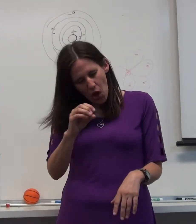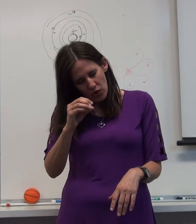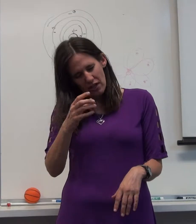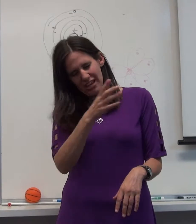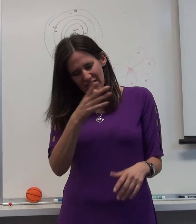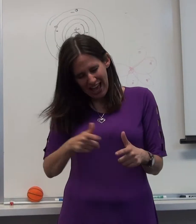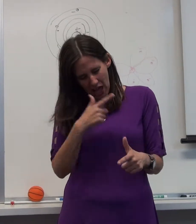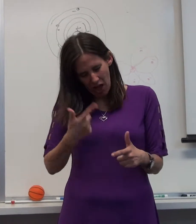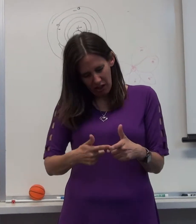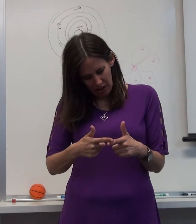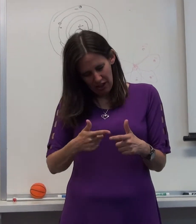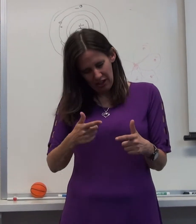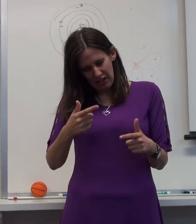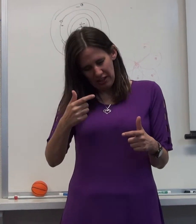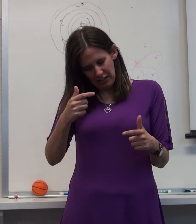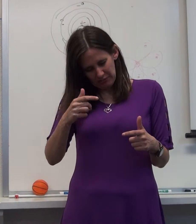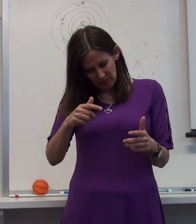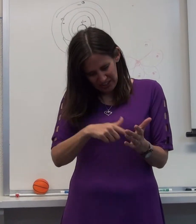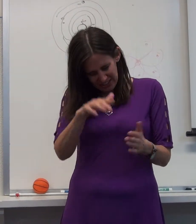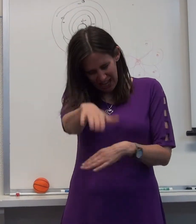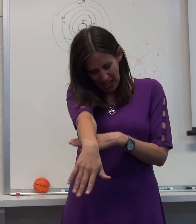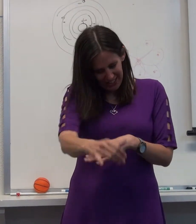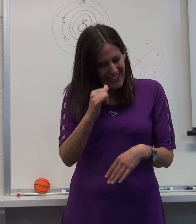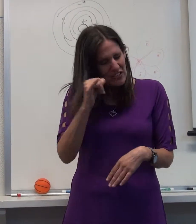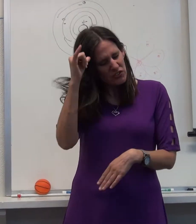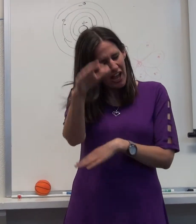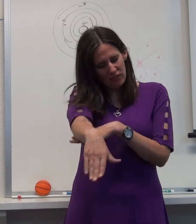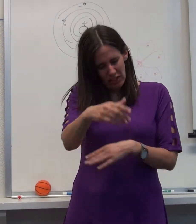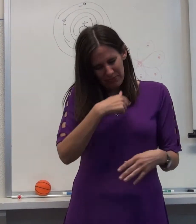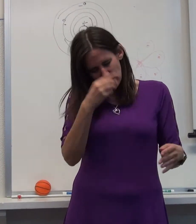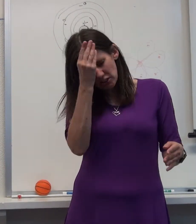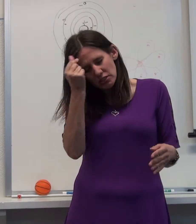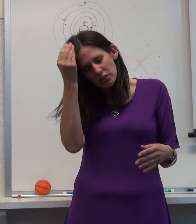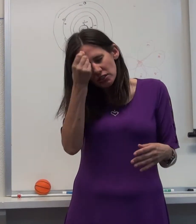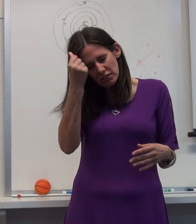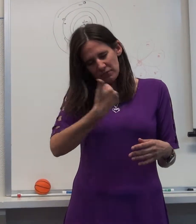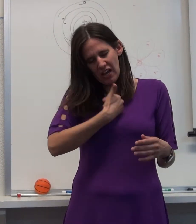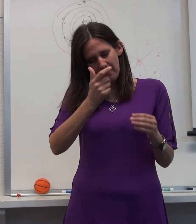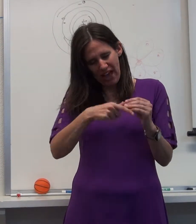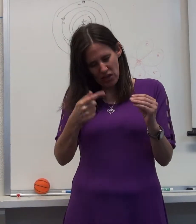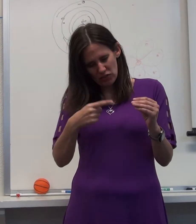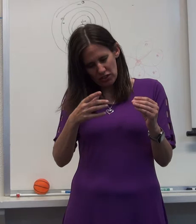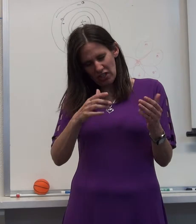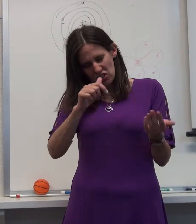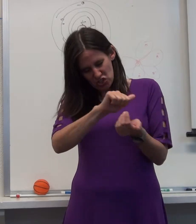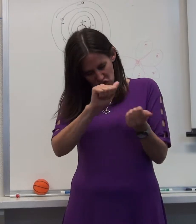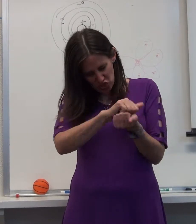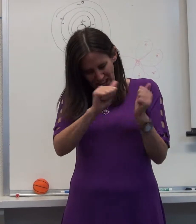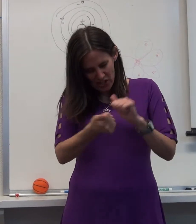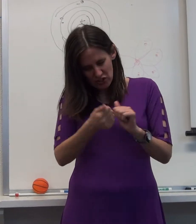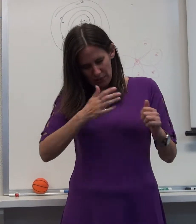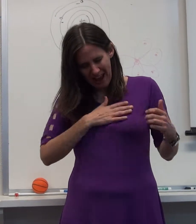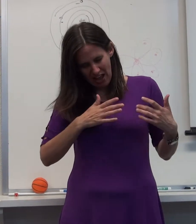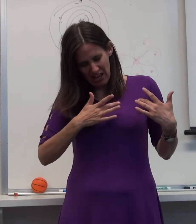-boyfriend. And then after that, later in the afternoon, she was thinking about what her friend had said.